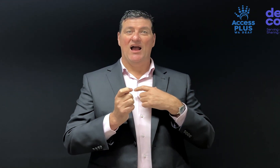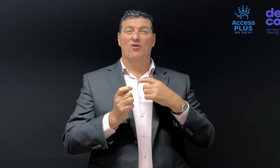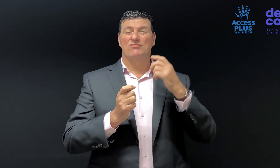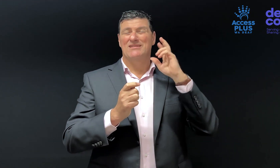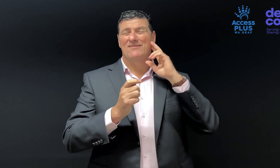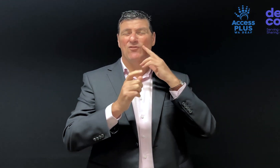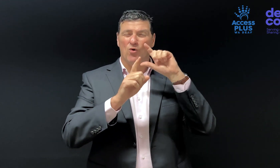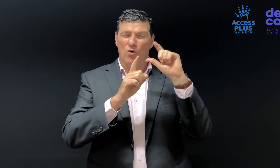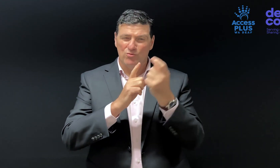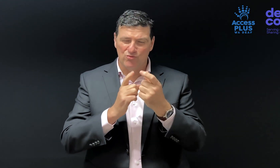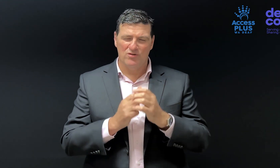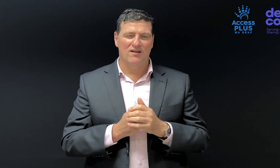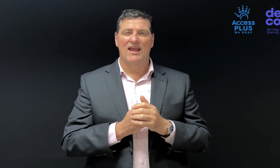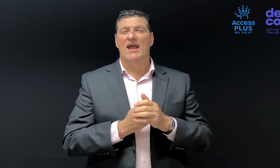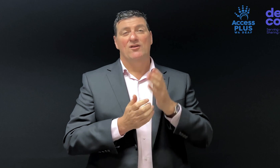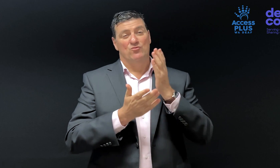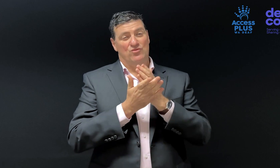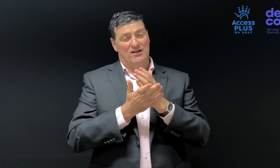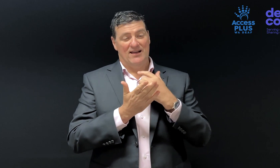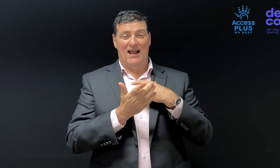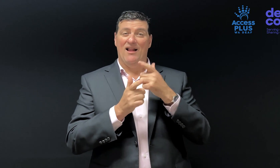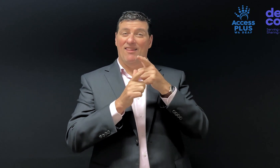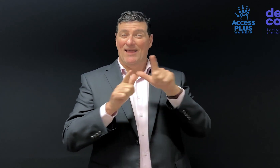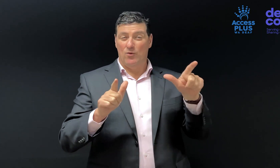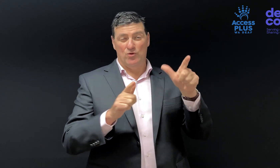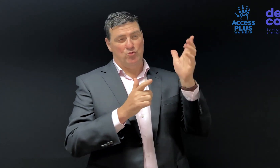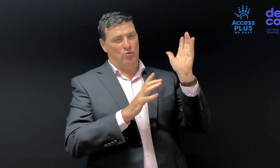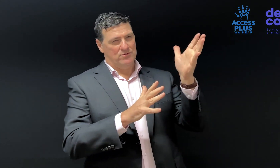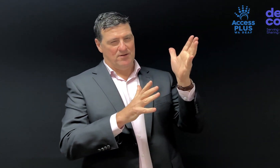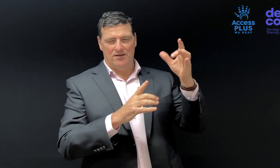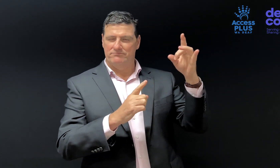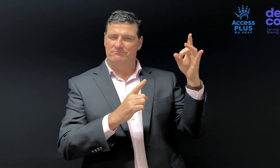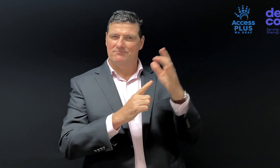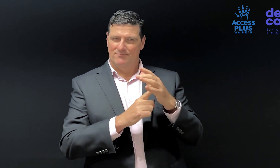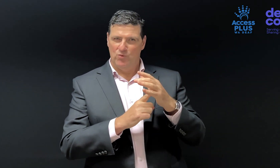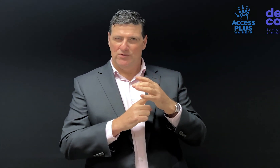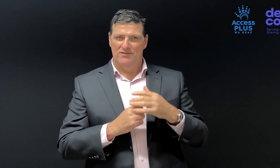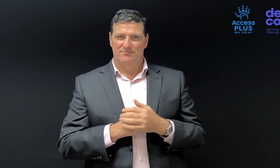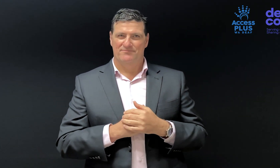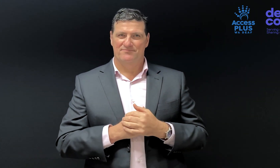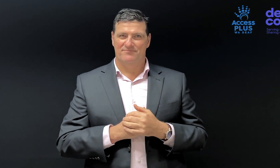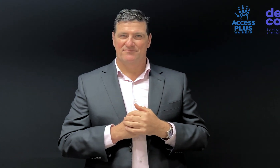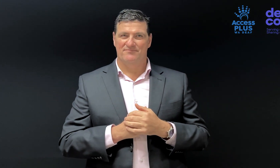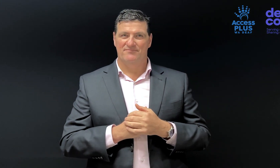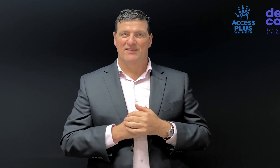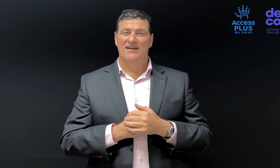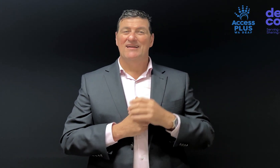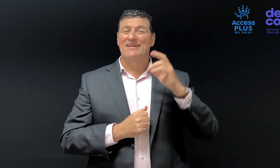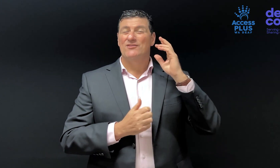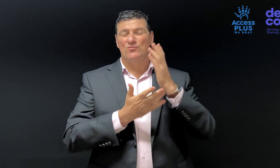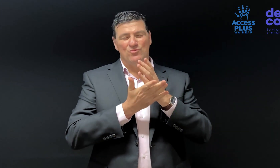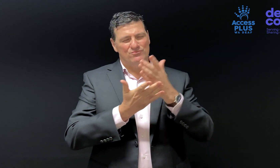We value Deaf culture. And we value Auslan. It is very important to us.